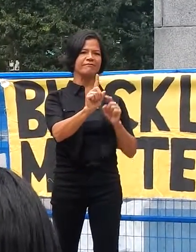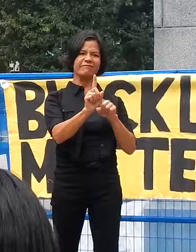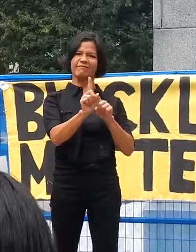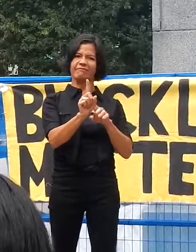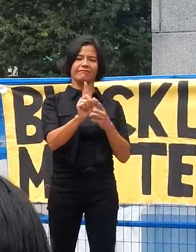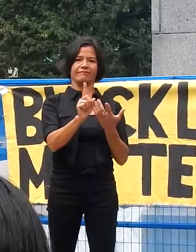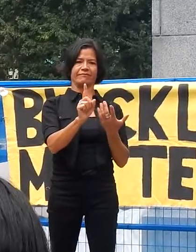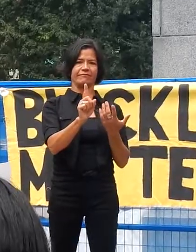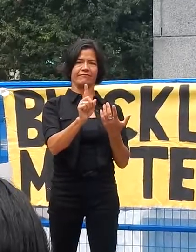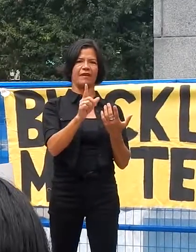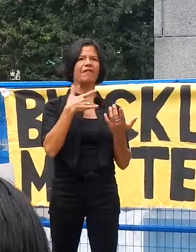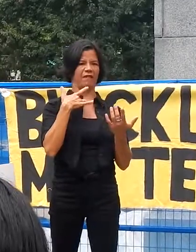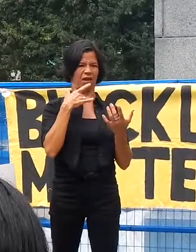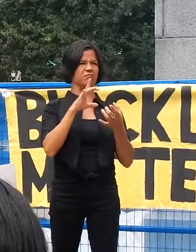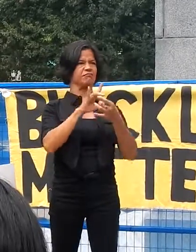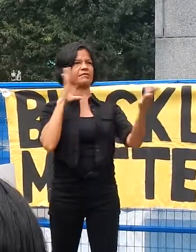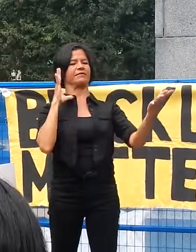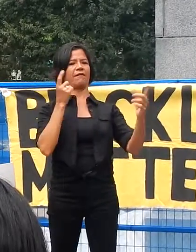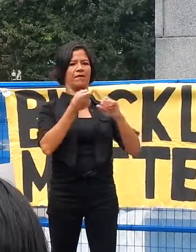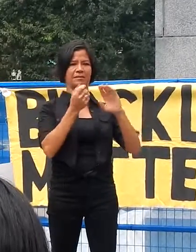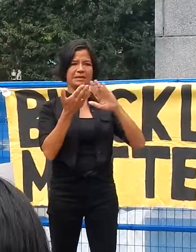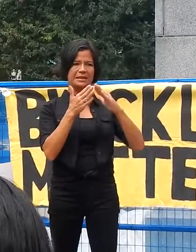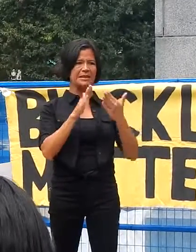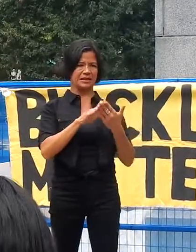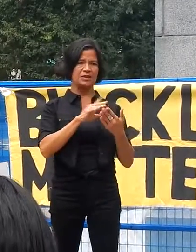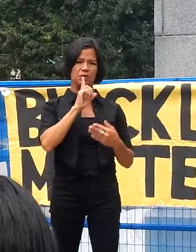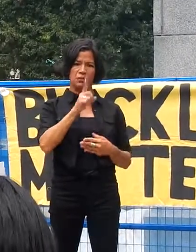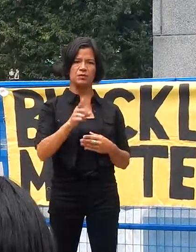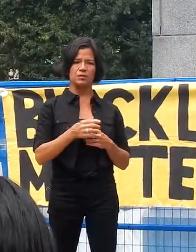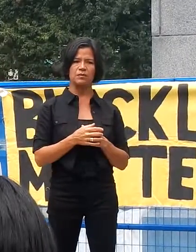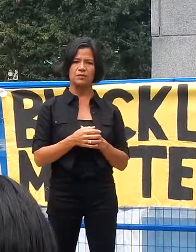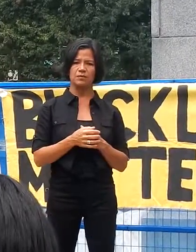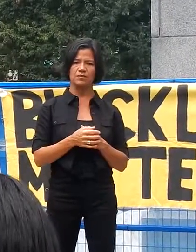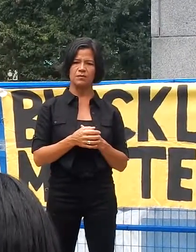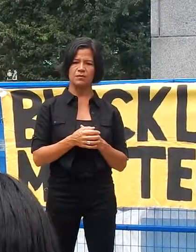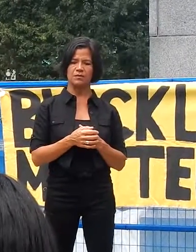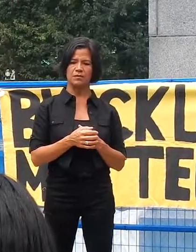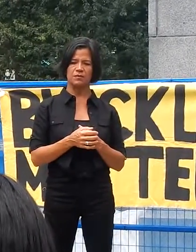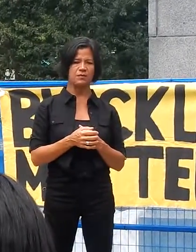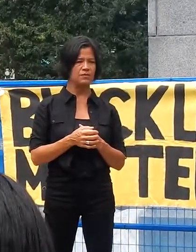Yes. We are yet to arrive.